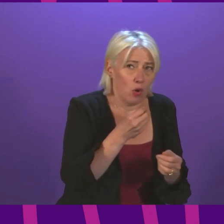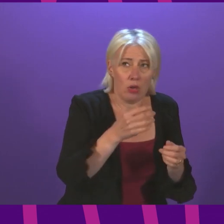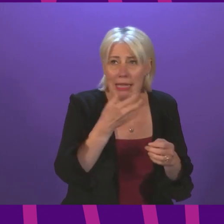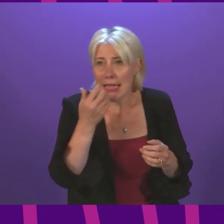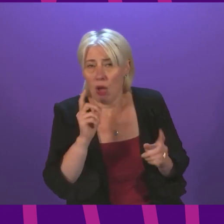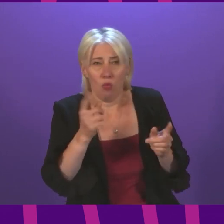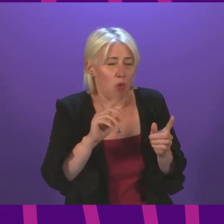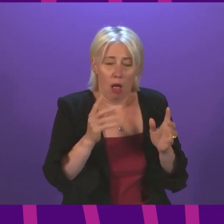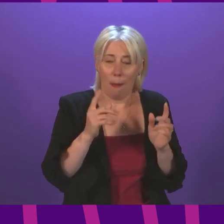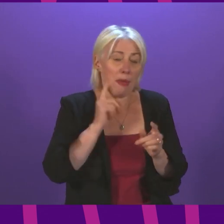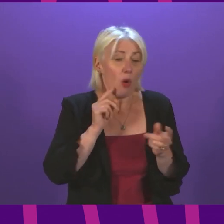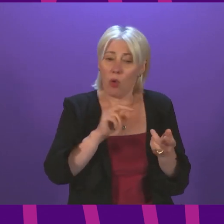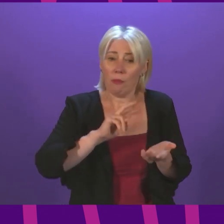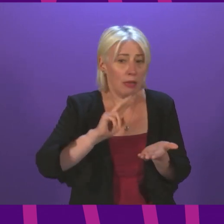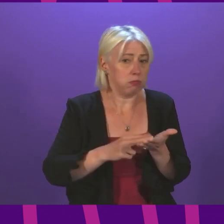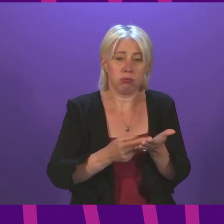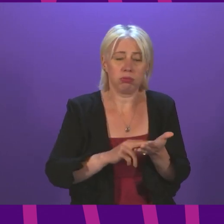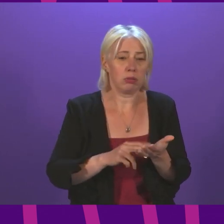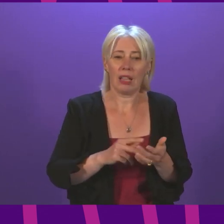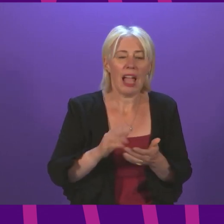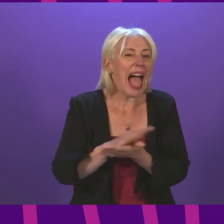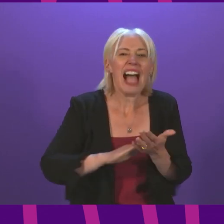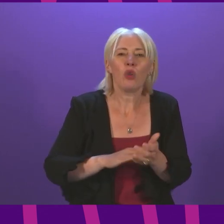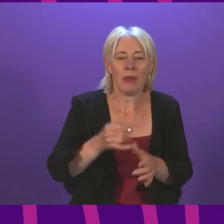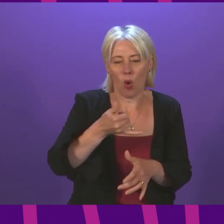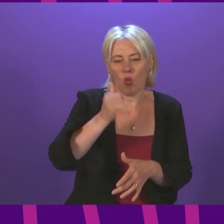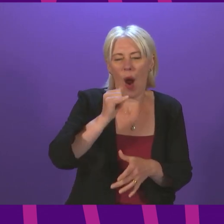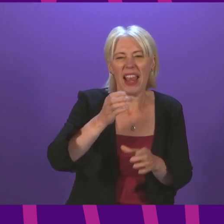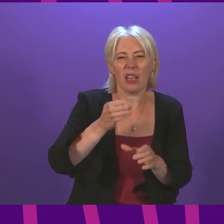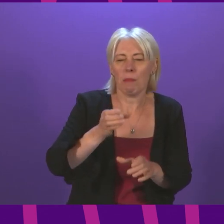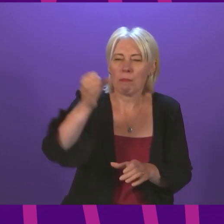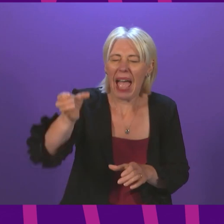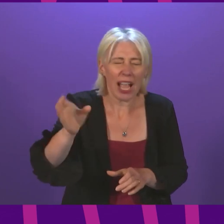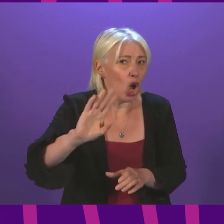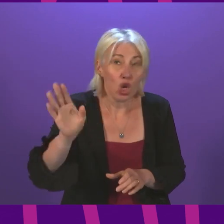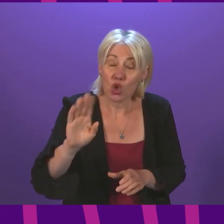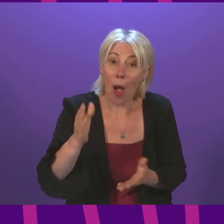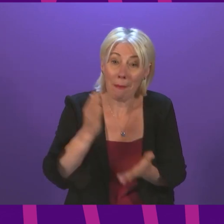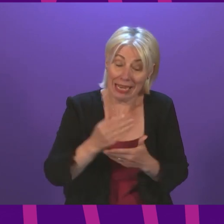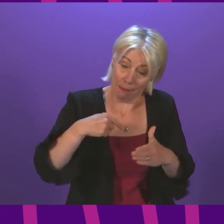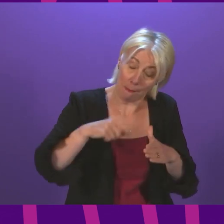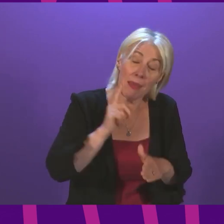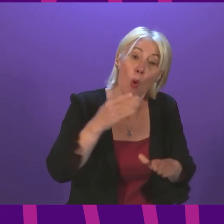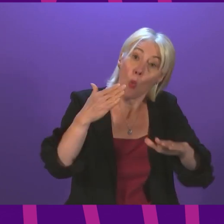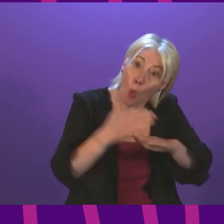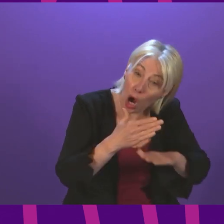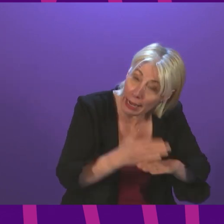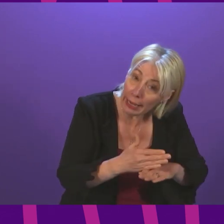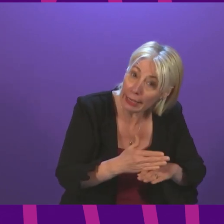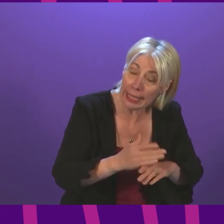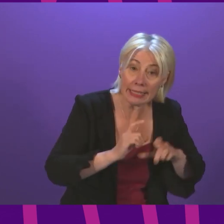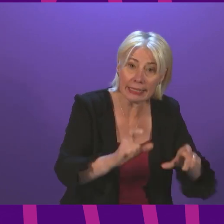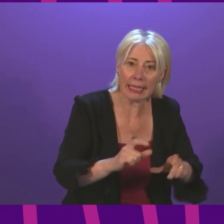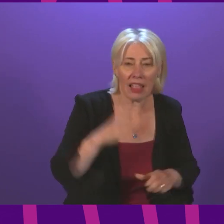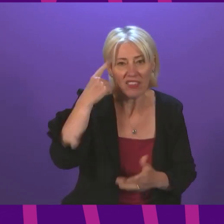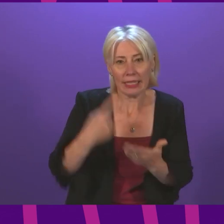no mistake, Presiding Officer, I'm not talking about putting a bottle of wine back on the shelf. I'm talking about being in work and deciding if your child can get